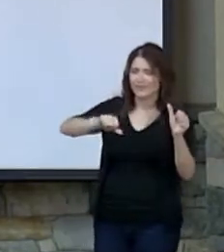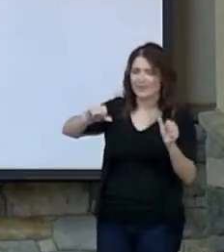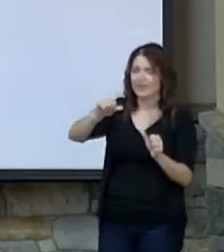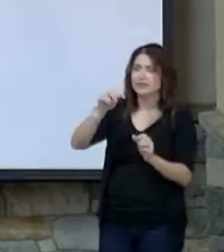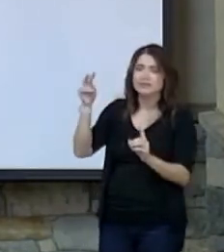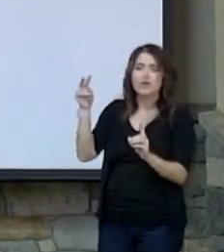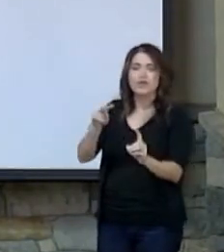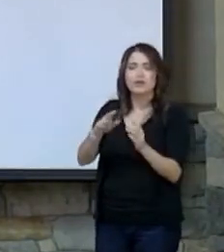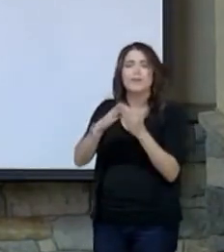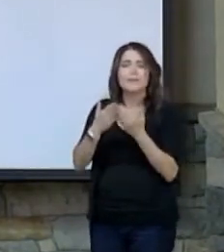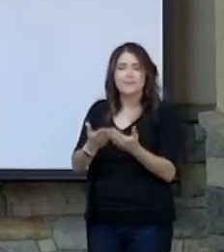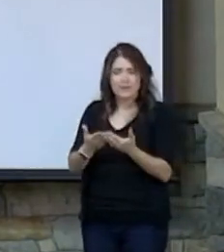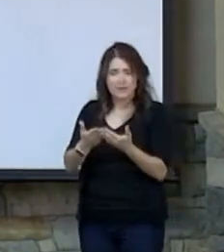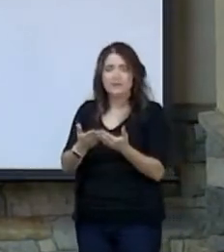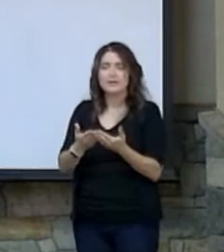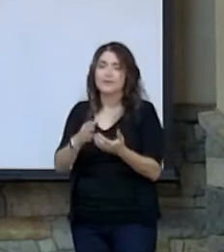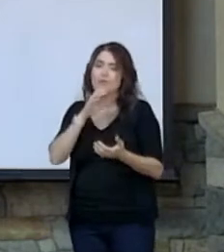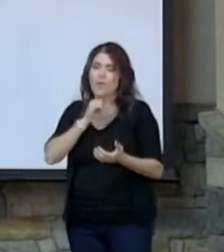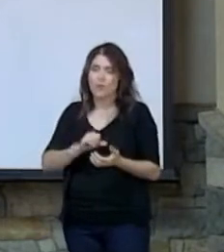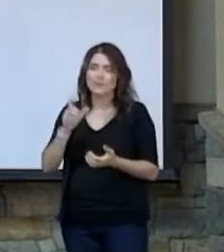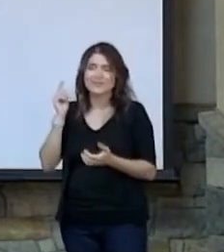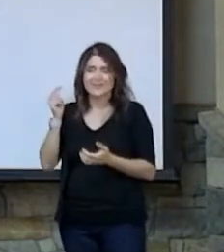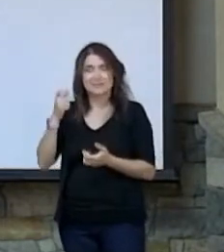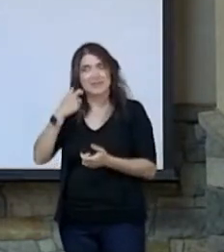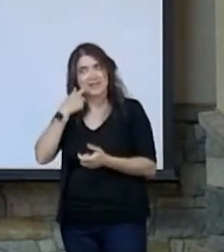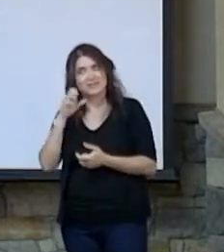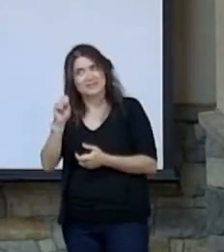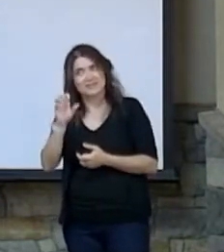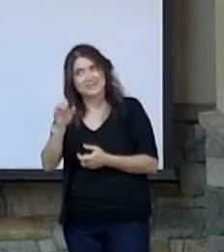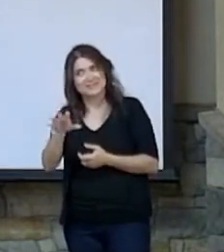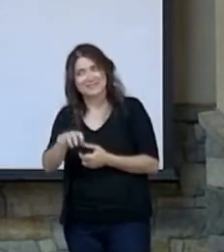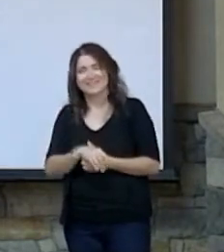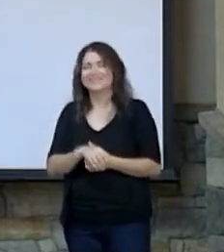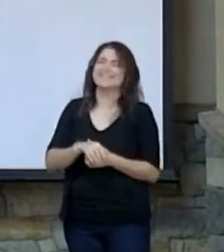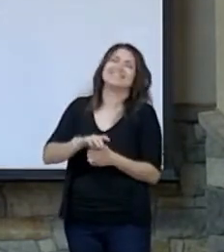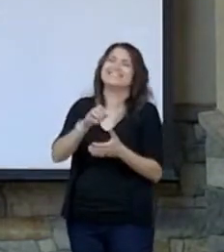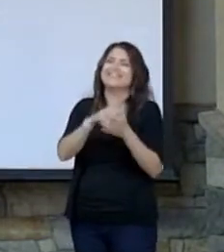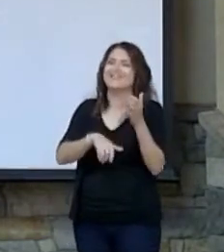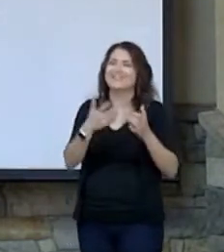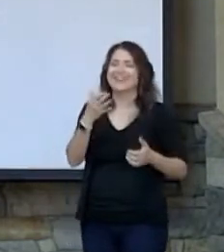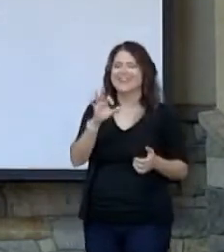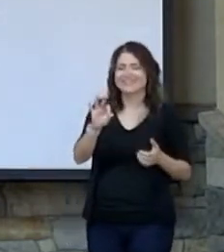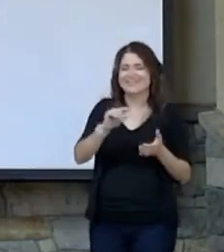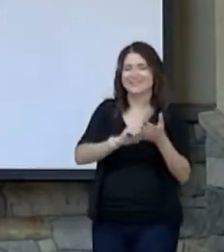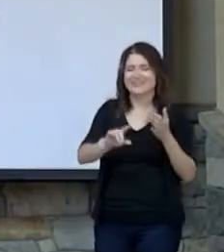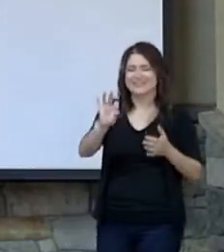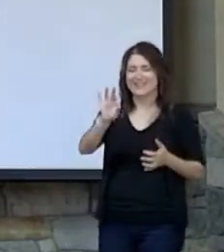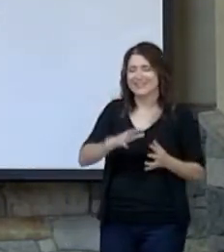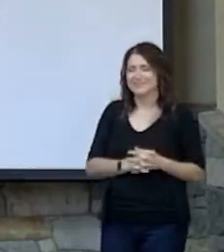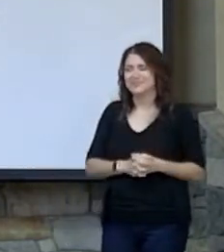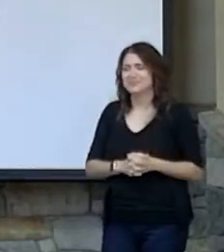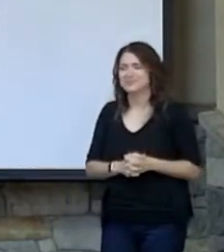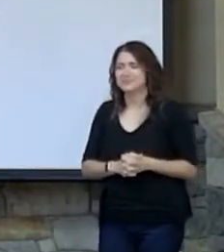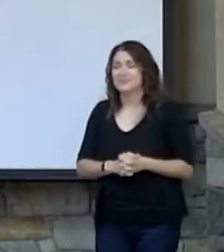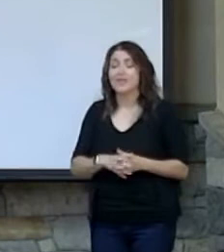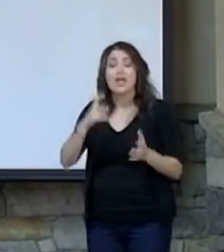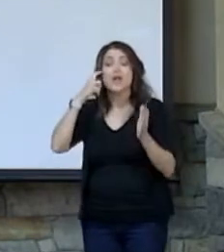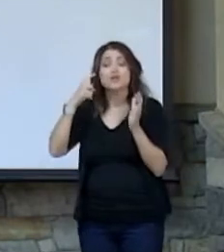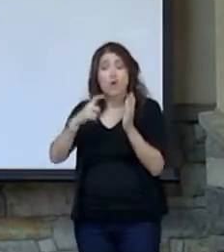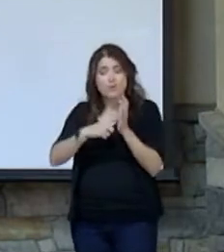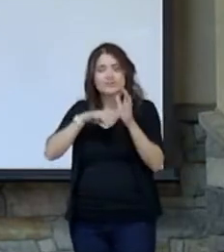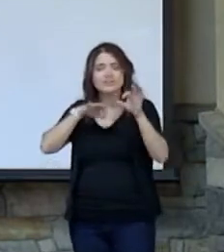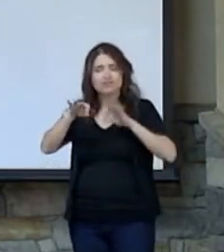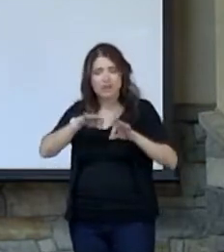at this book in the Old Testament that I just said, in chapter 19, beginning in verse number 9. And notice the